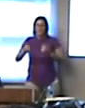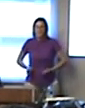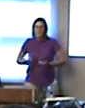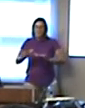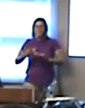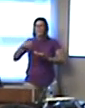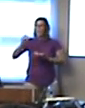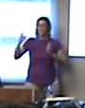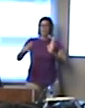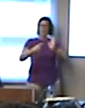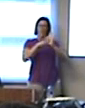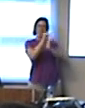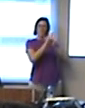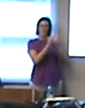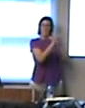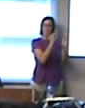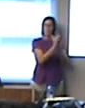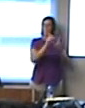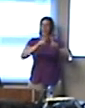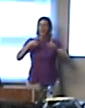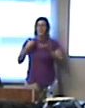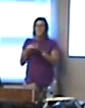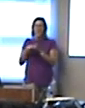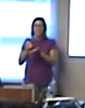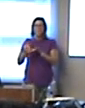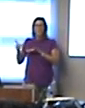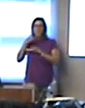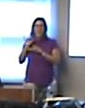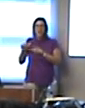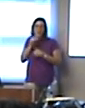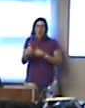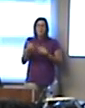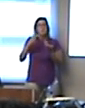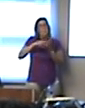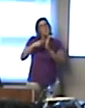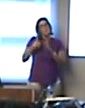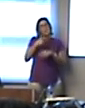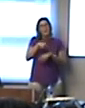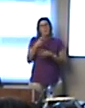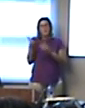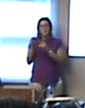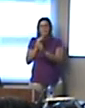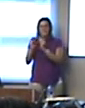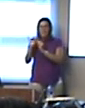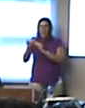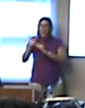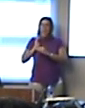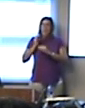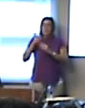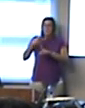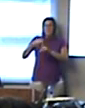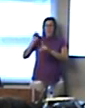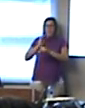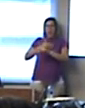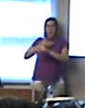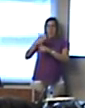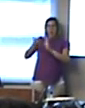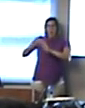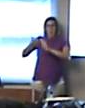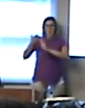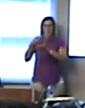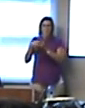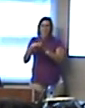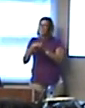fix, we don't have a revenue stream for that. So when we fix our health life safety expenses, that comes out of our operating funds. When we take money out of our operating funds,